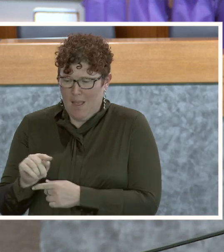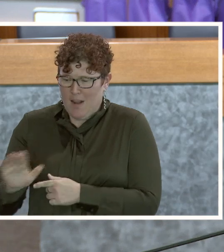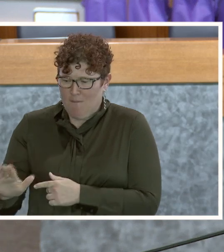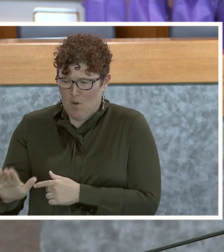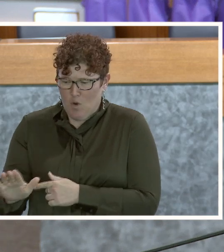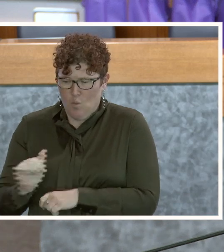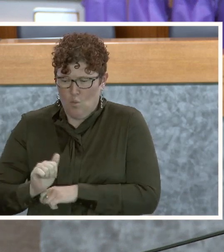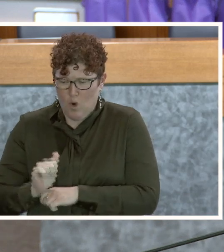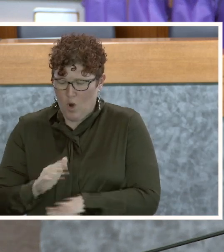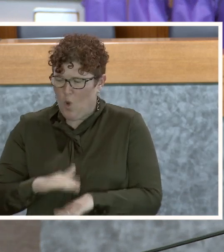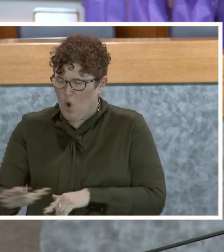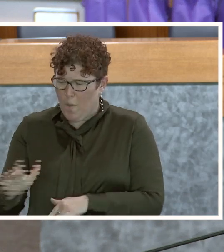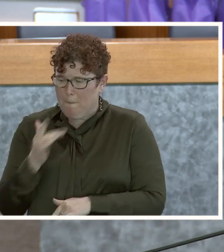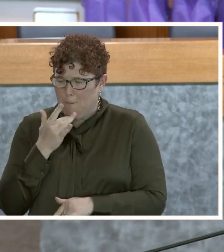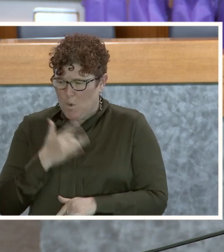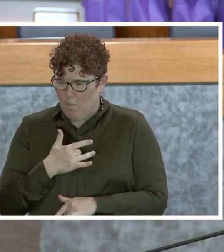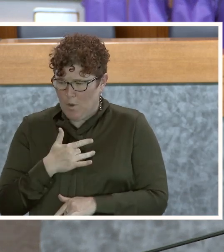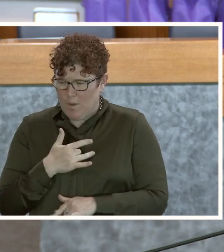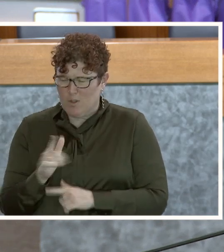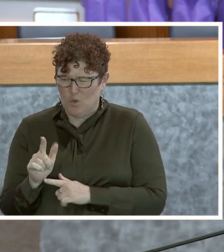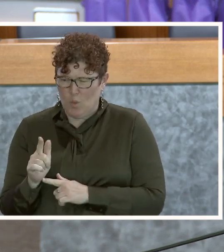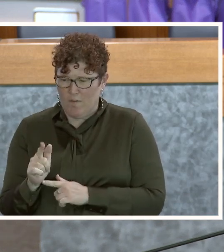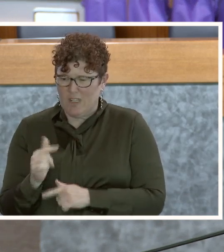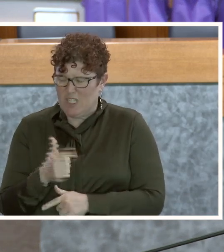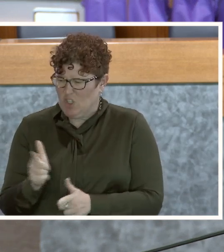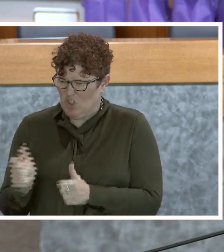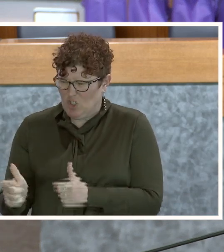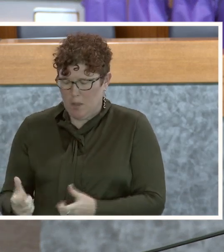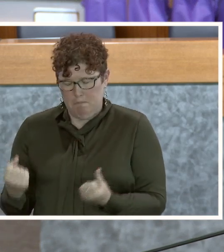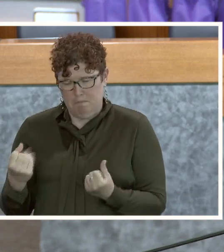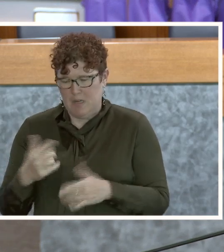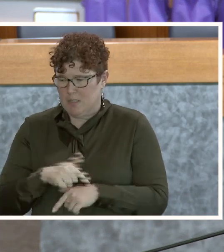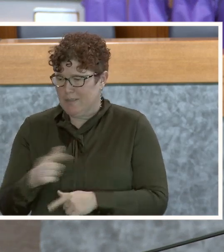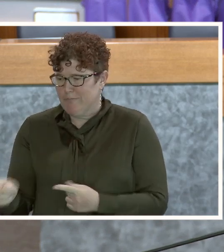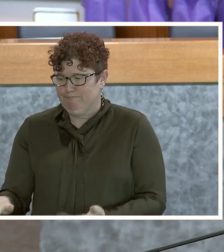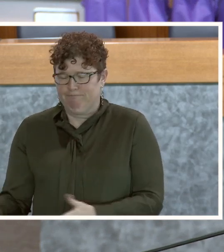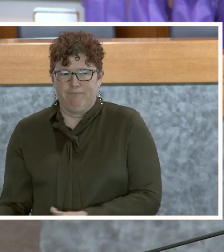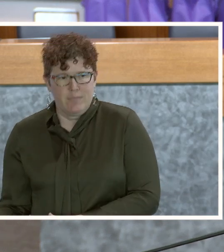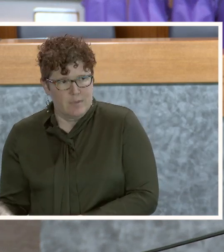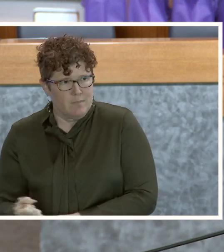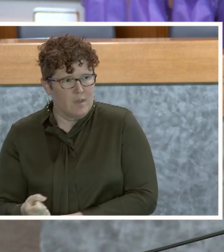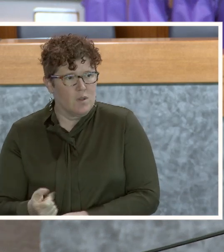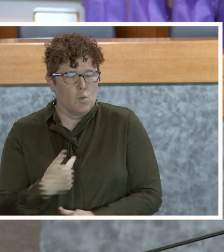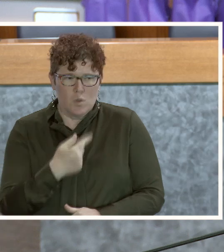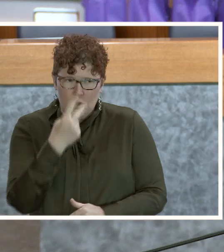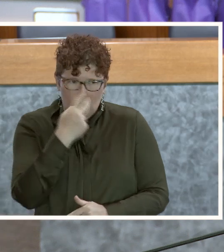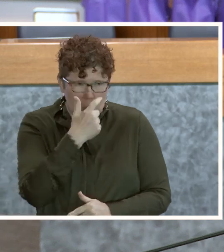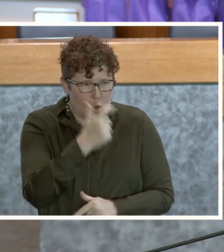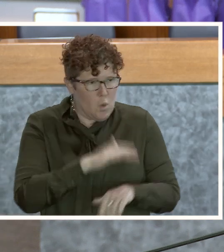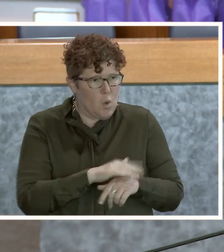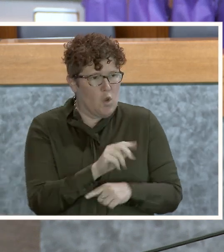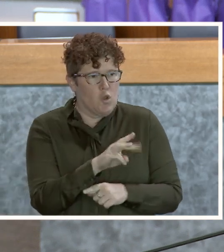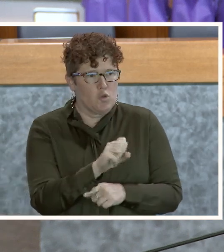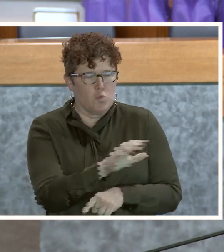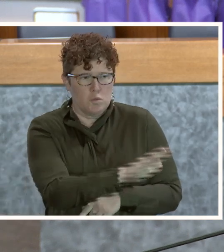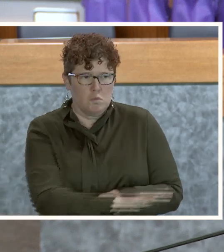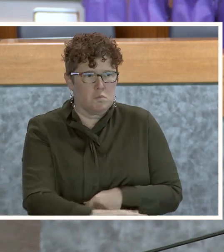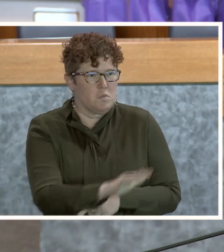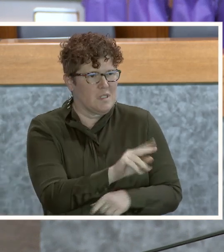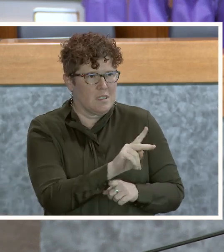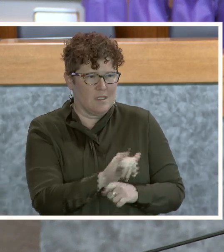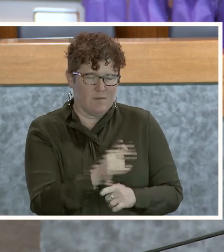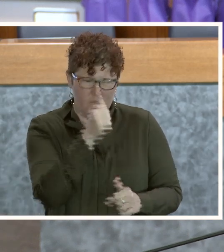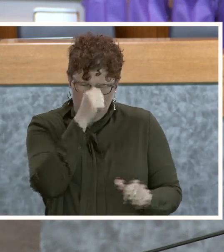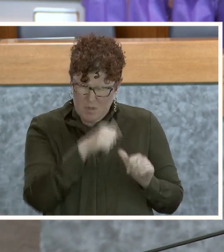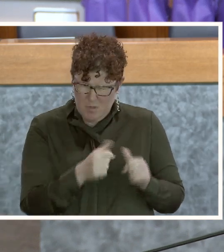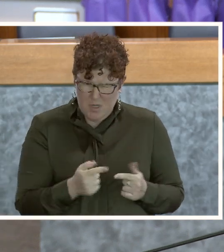21st birthday. And he shot her multiple times and he killed her. And it was all over the news in Louisville, Kentucky. This was, again, back